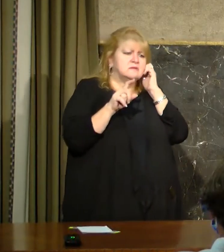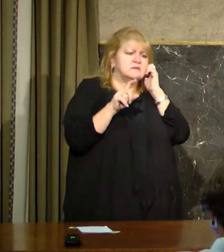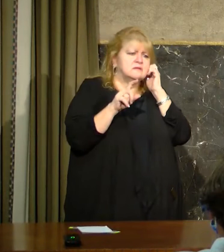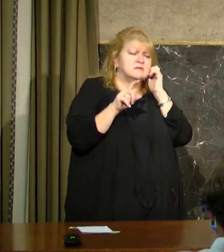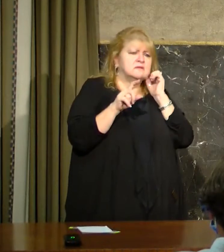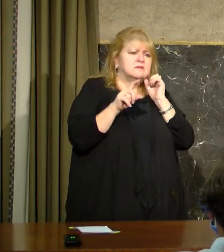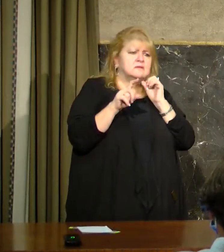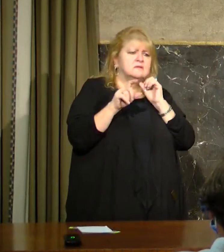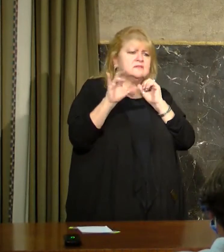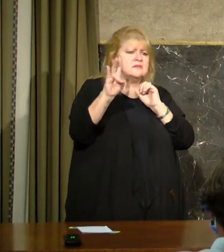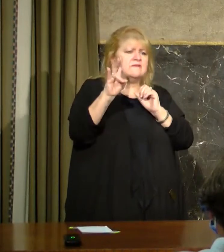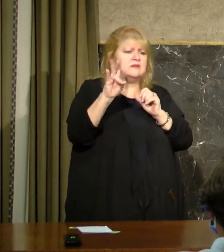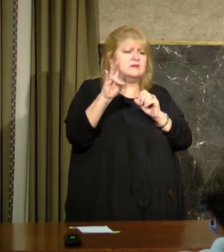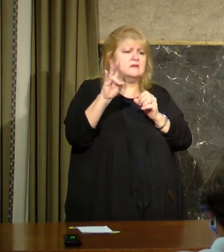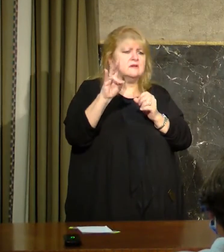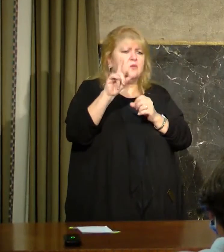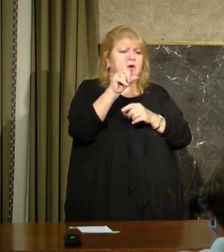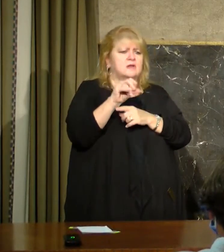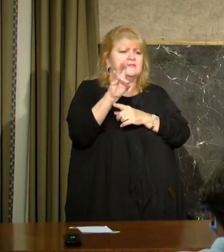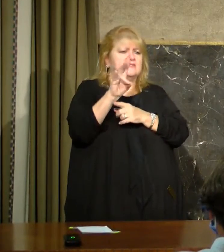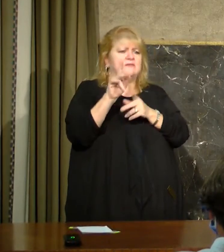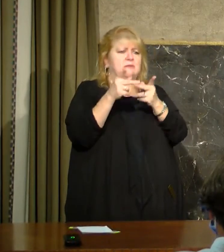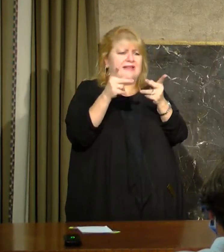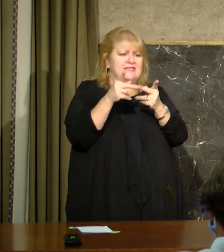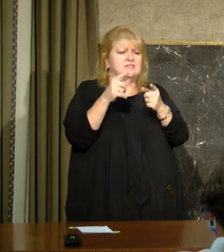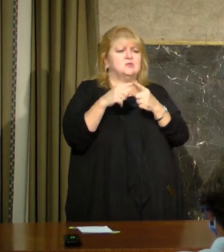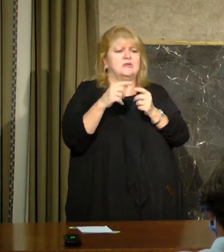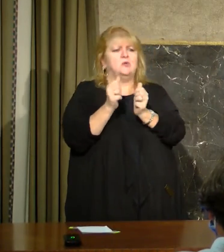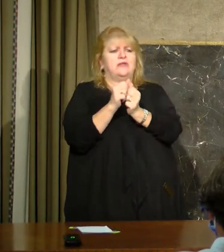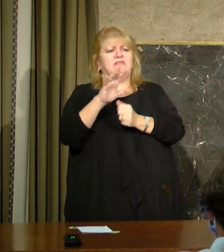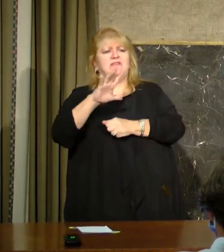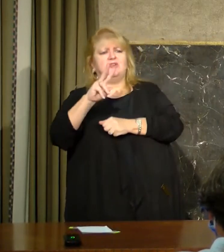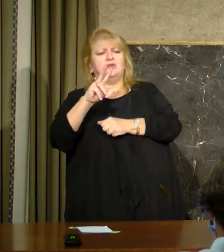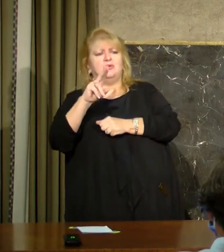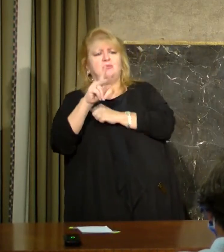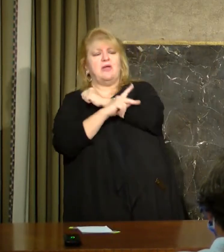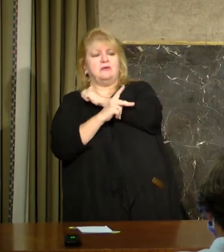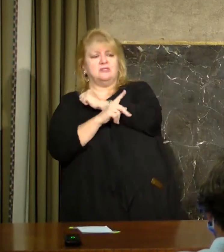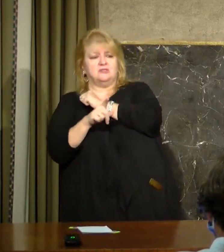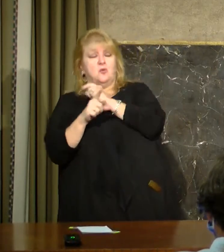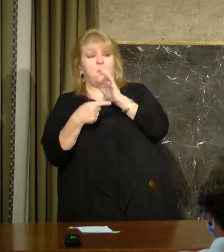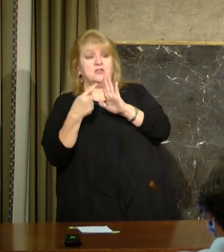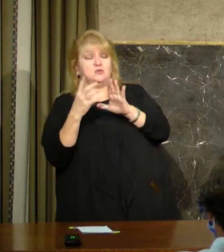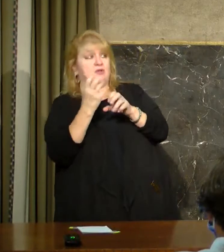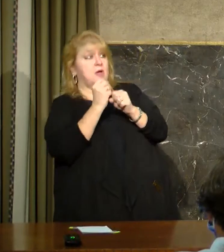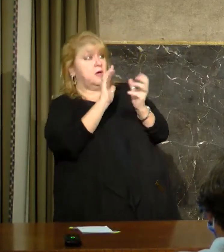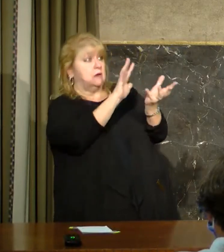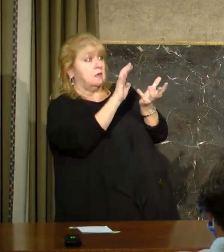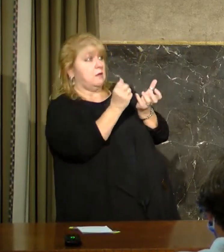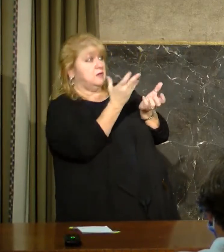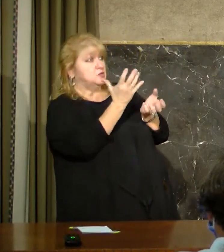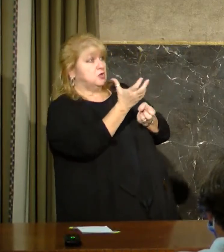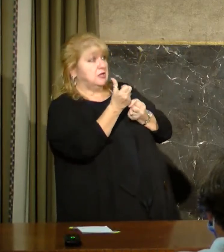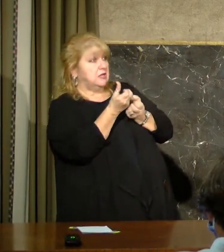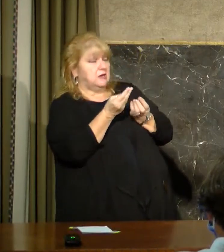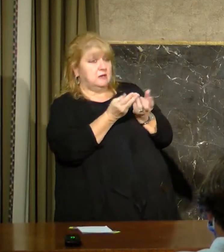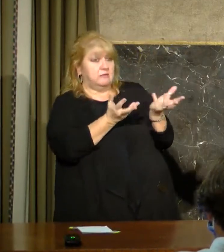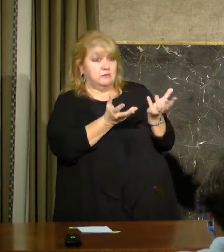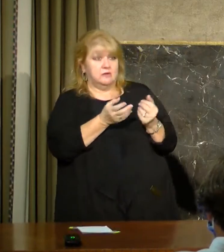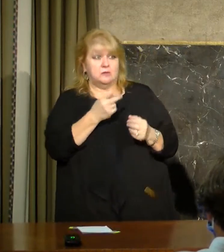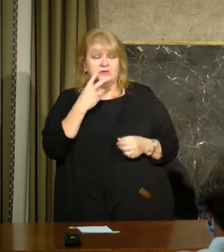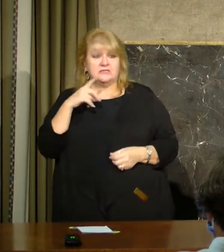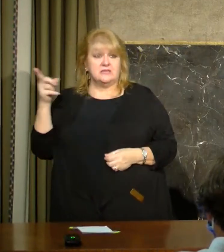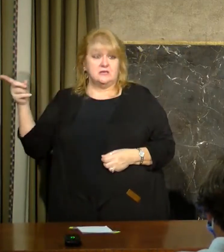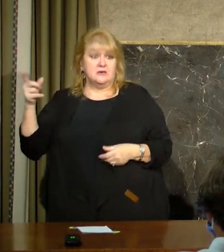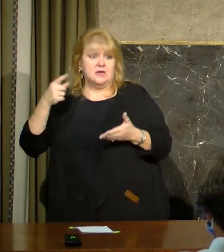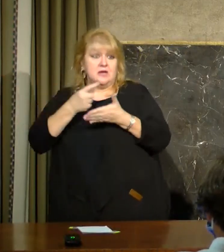decided to do last Wednesday once we got Tuesday's allocation numbers. And with the work that they're doing now, because